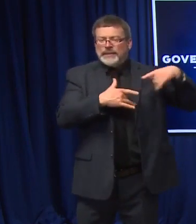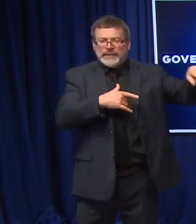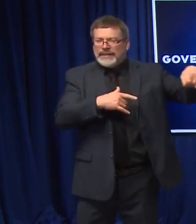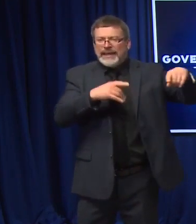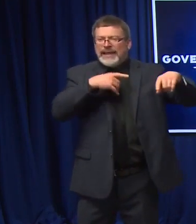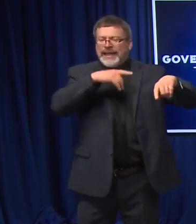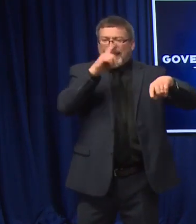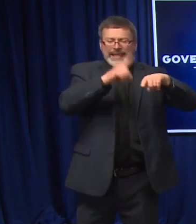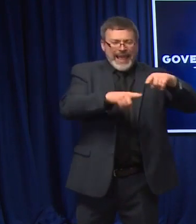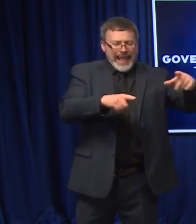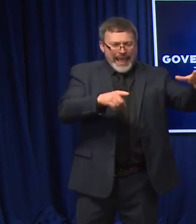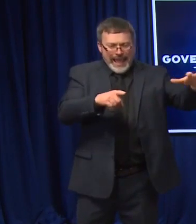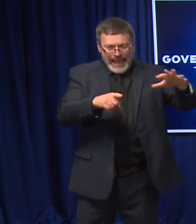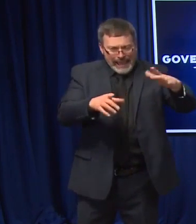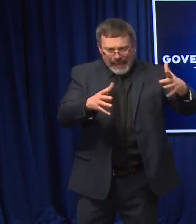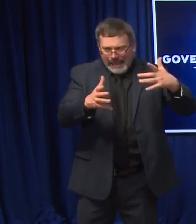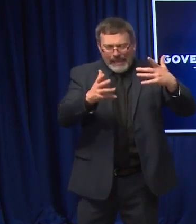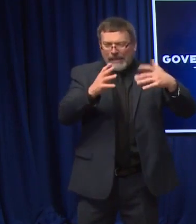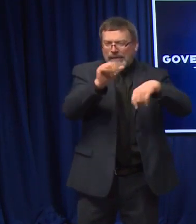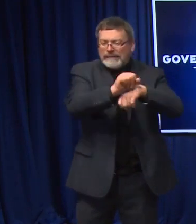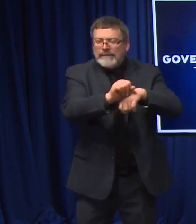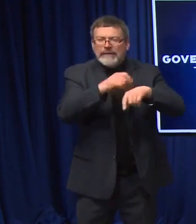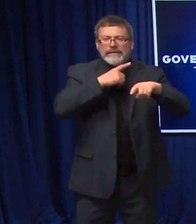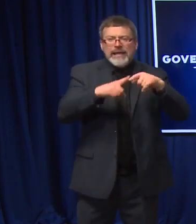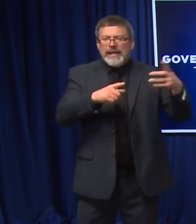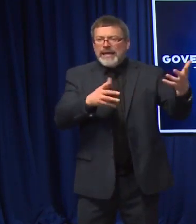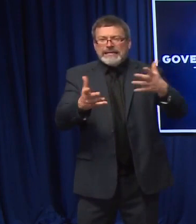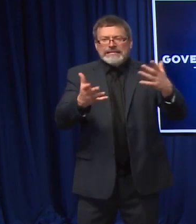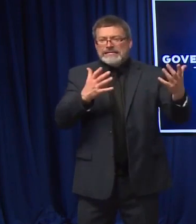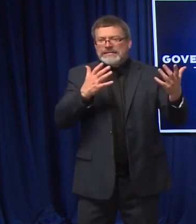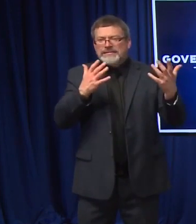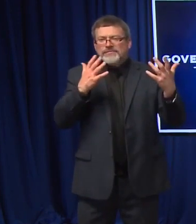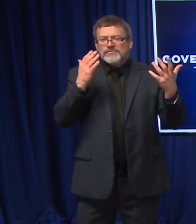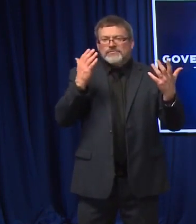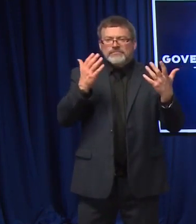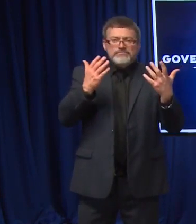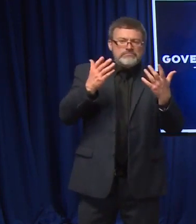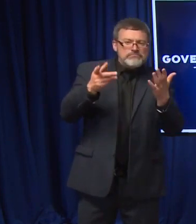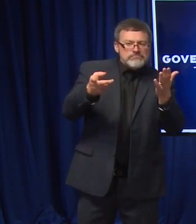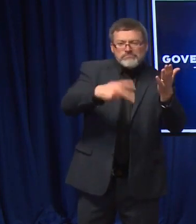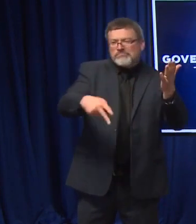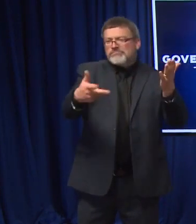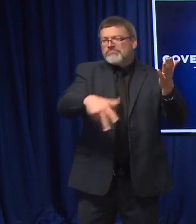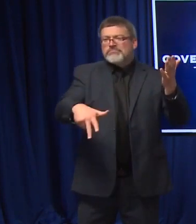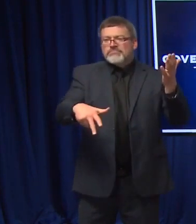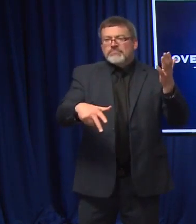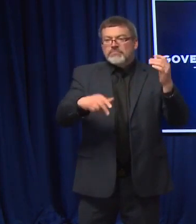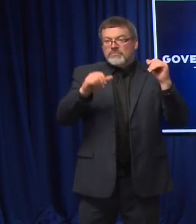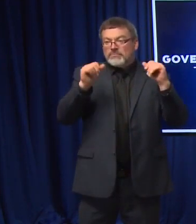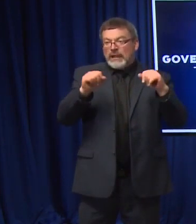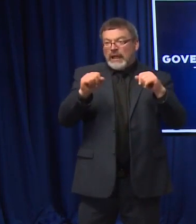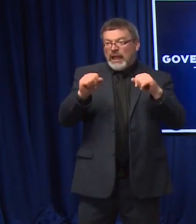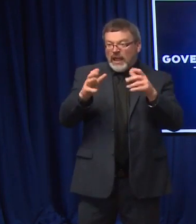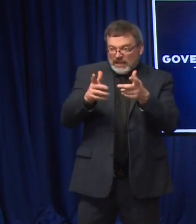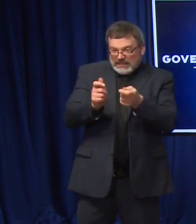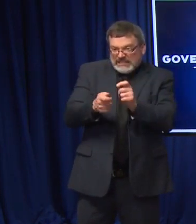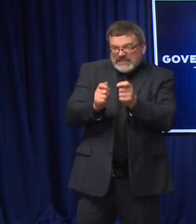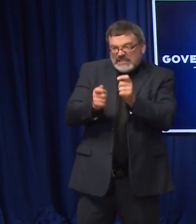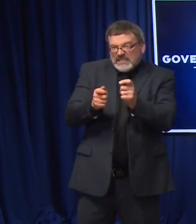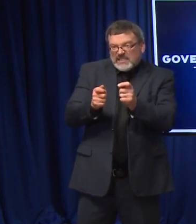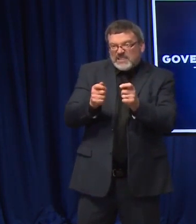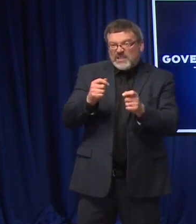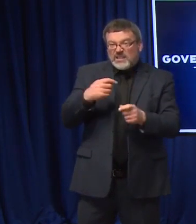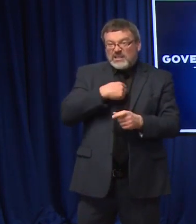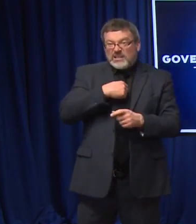work. I think we're going to kind of hear back from the utilities over the next few weeks to see how well they can implement some of the changes. that the PUC is going